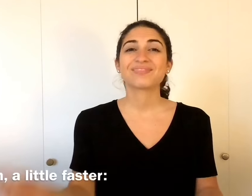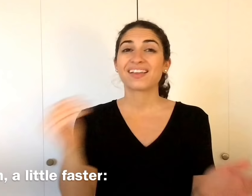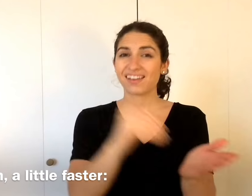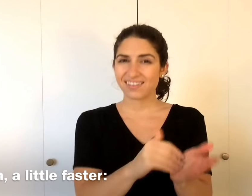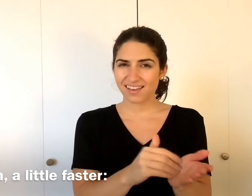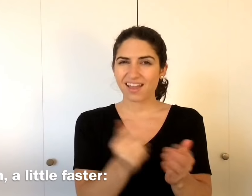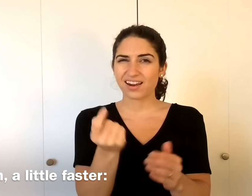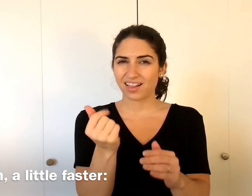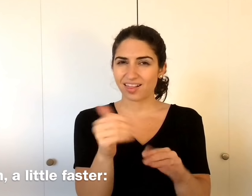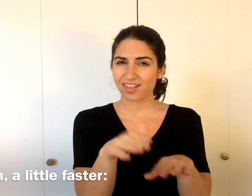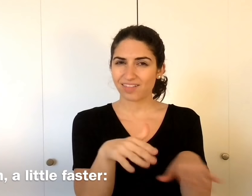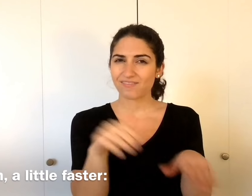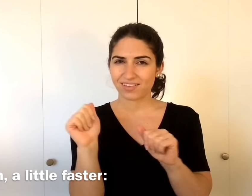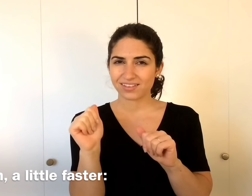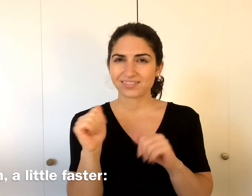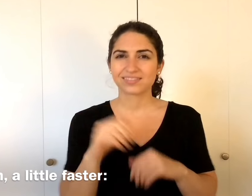All right, again, a little faster.